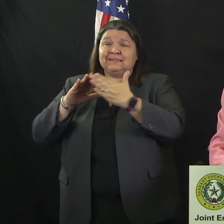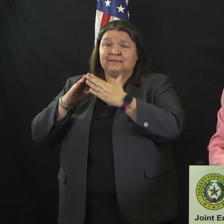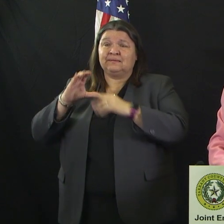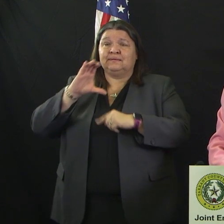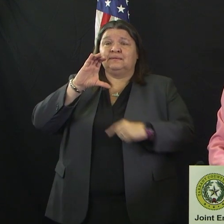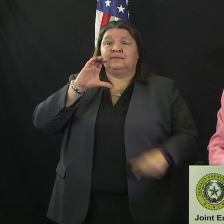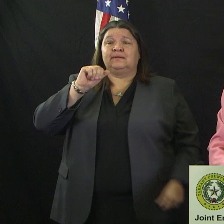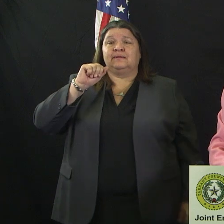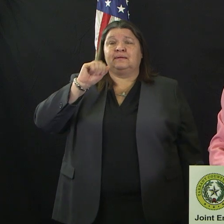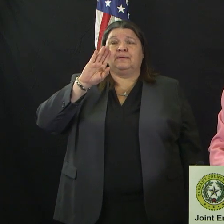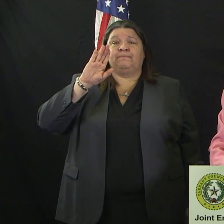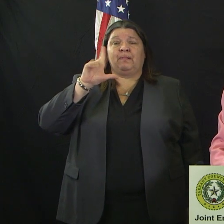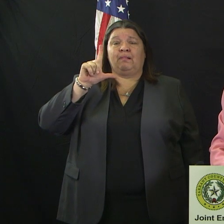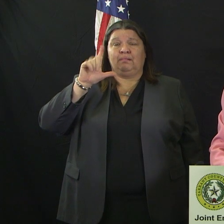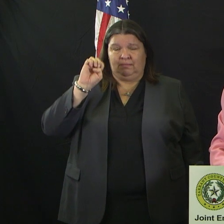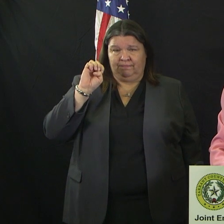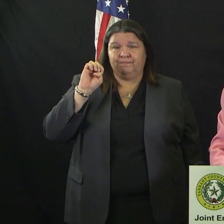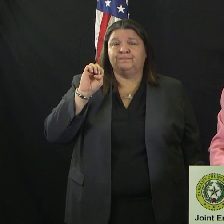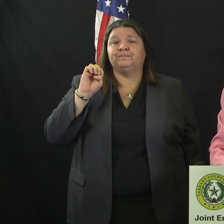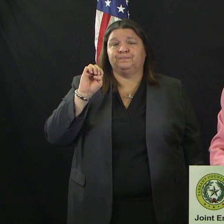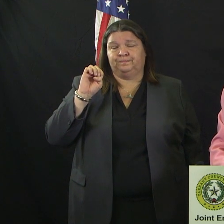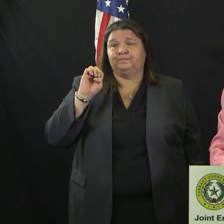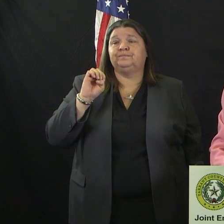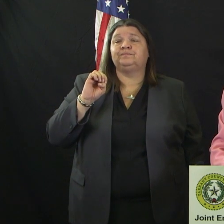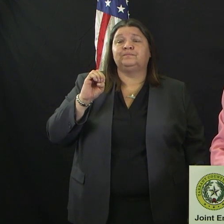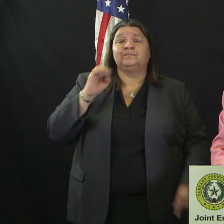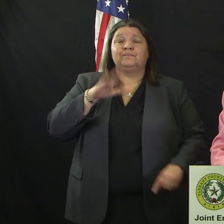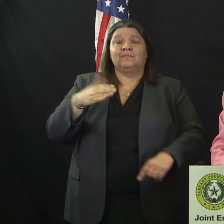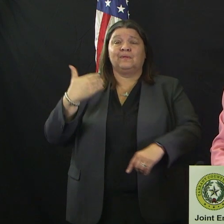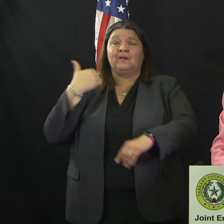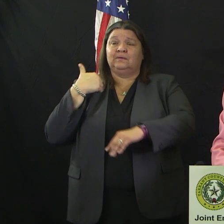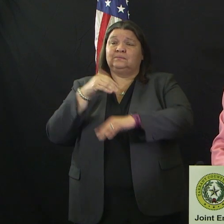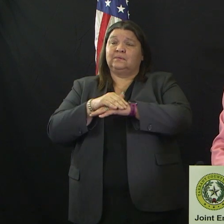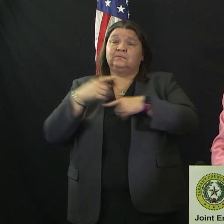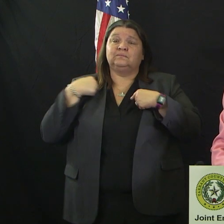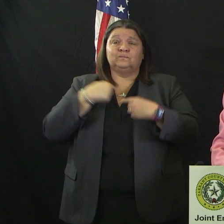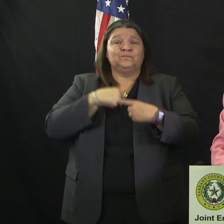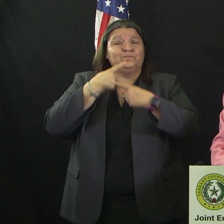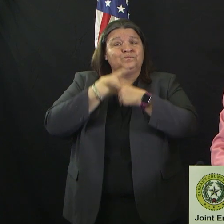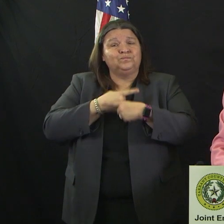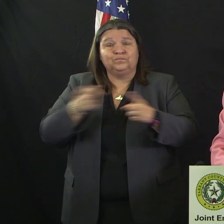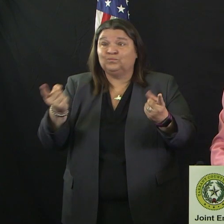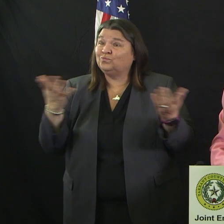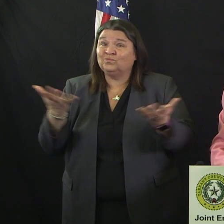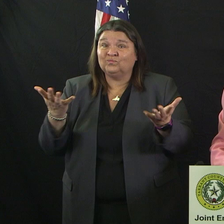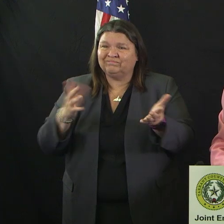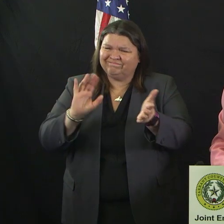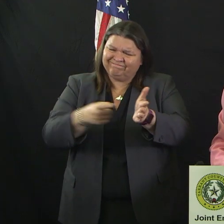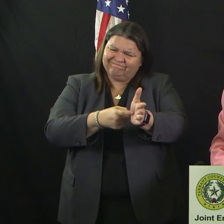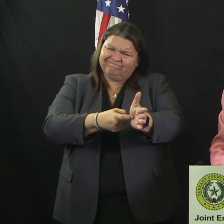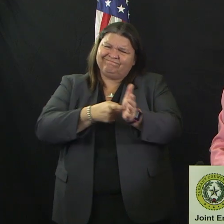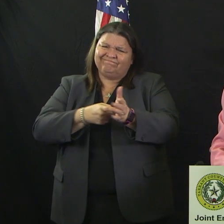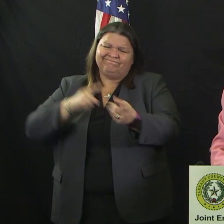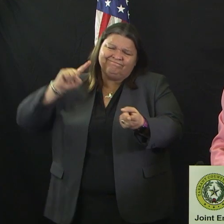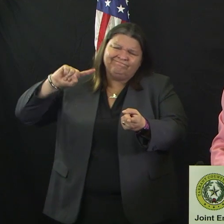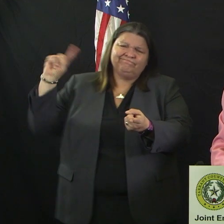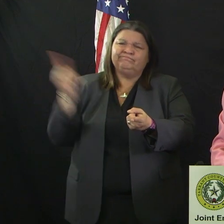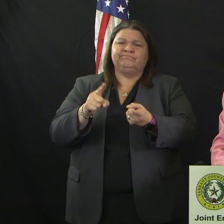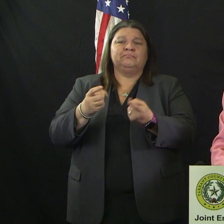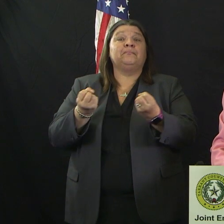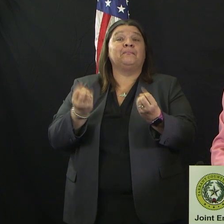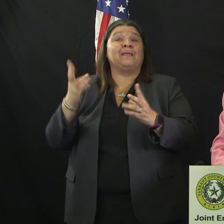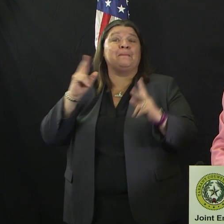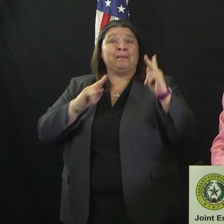recall, yesterday we announced a mandated reduction in capacity for public buildings, restaurants,